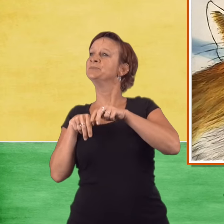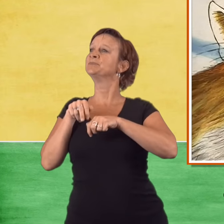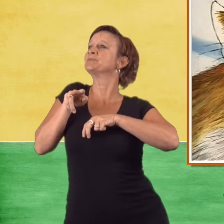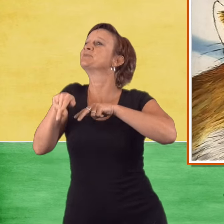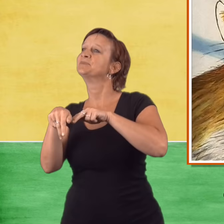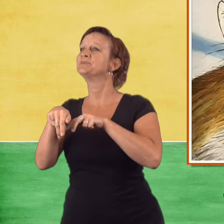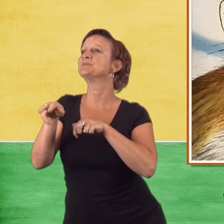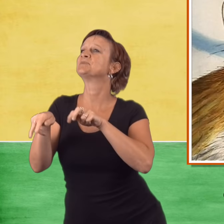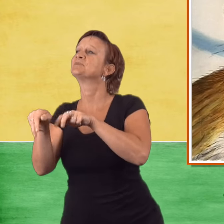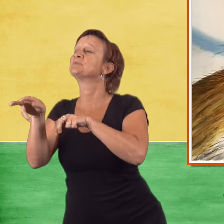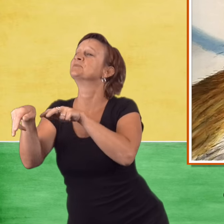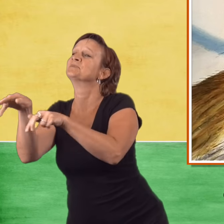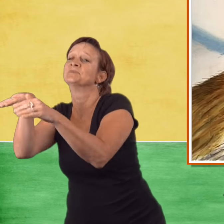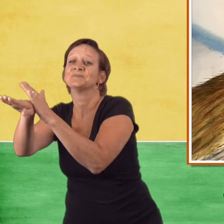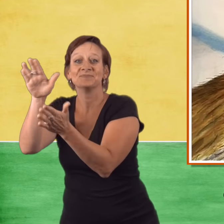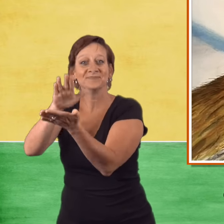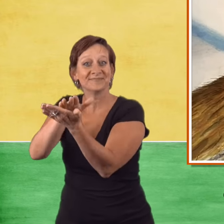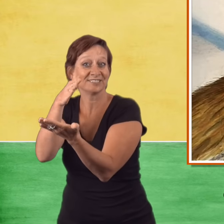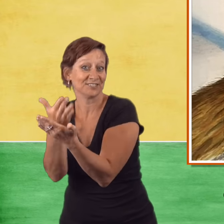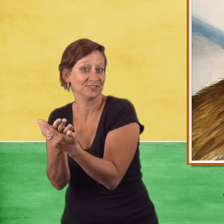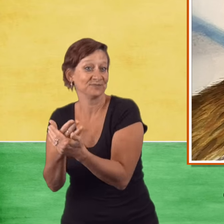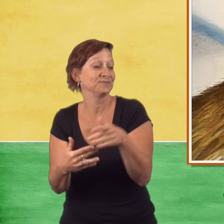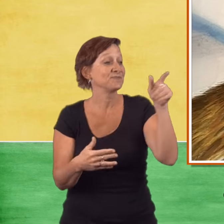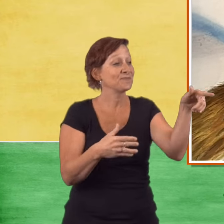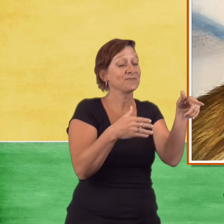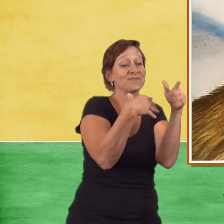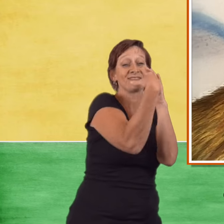couch and strolled into the kitchen.